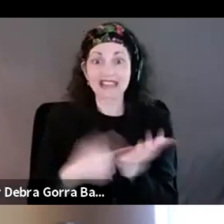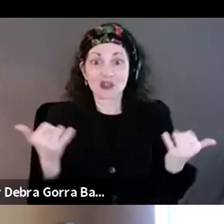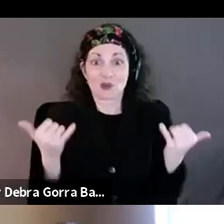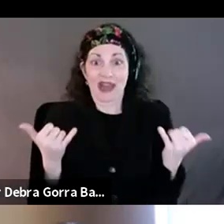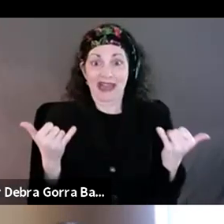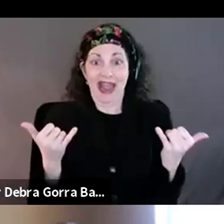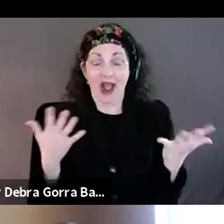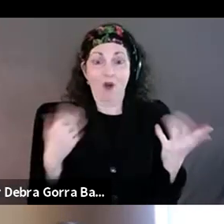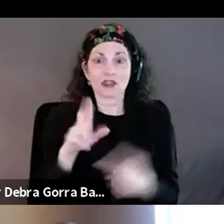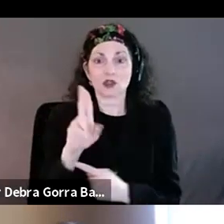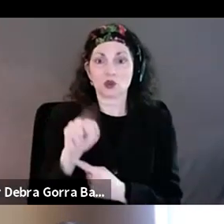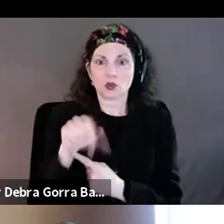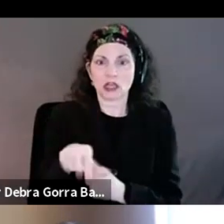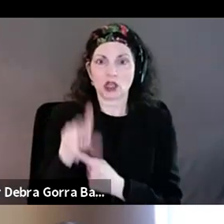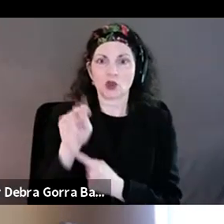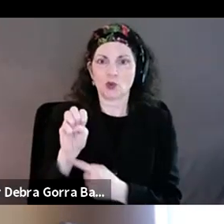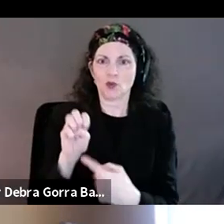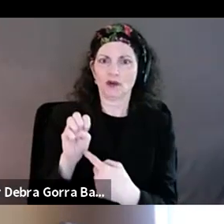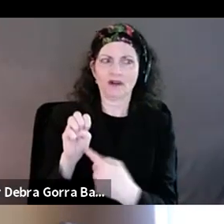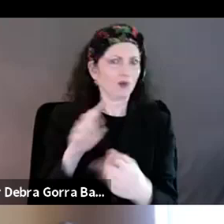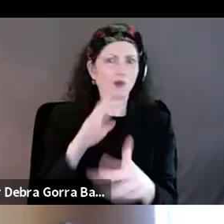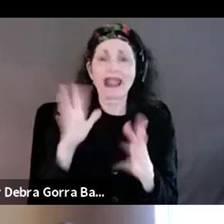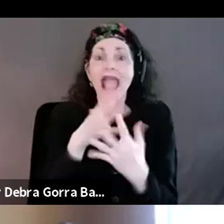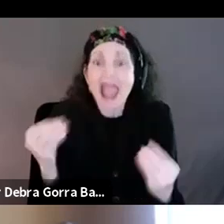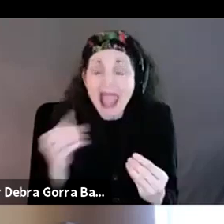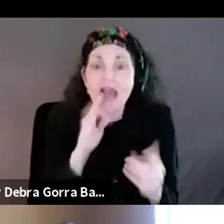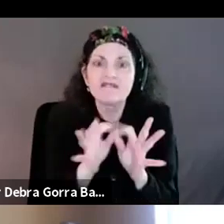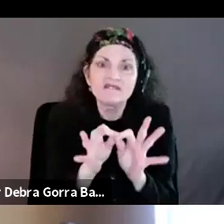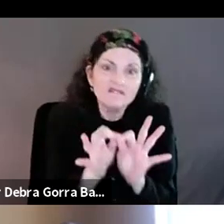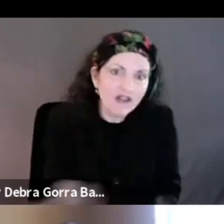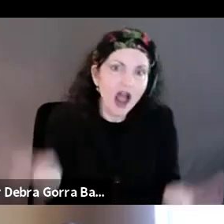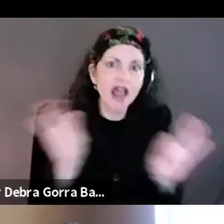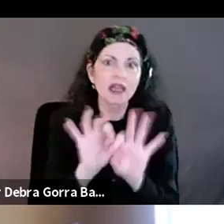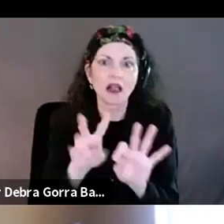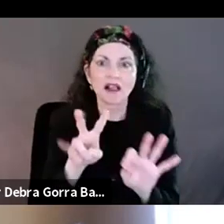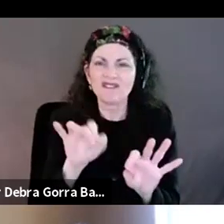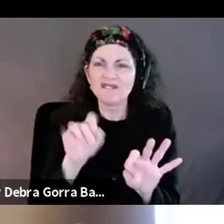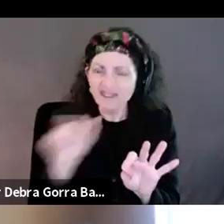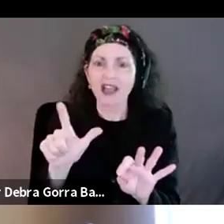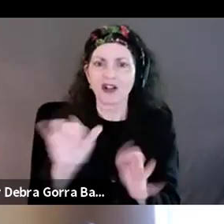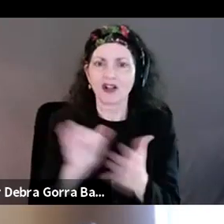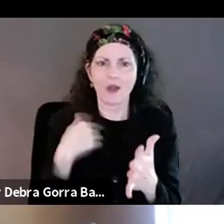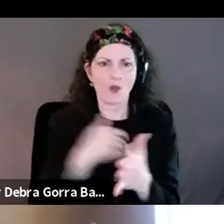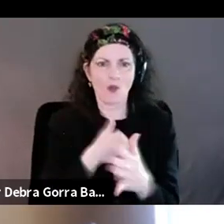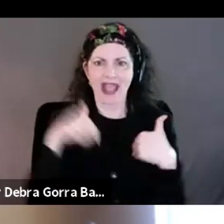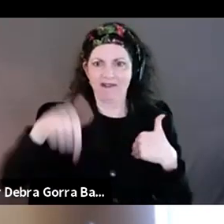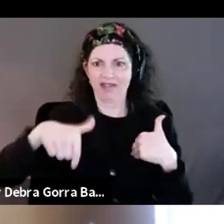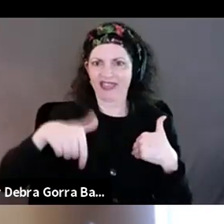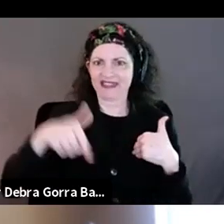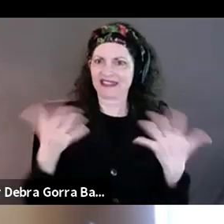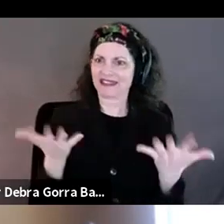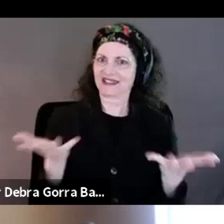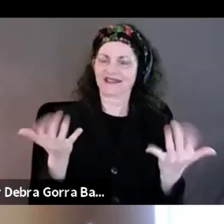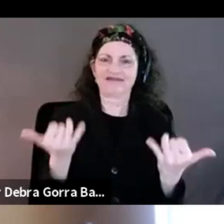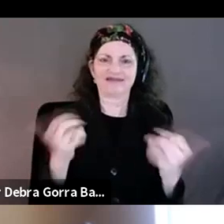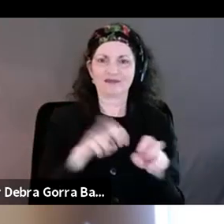unique and so vital to be had, but we've, um, you know, uh, an outgrowth of